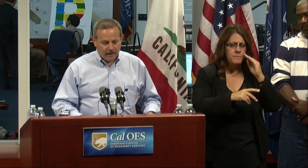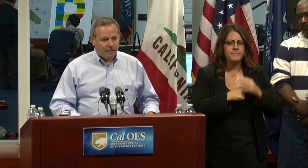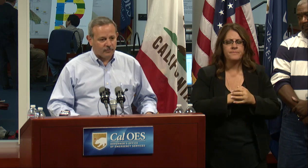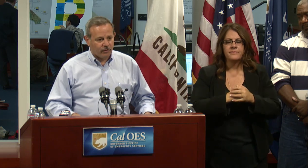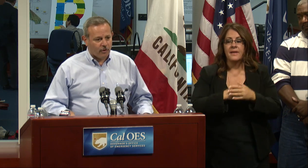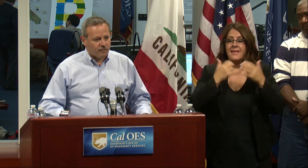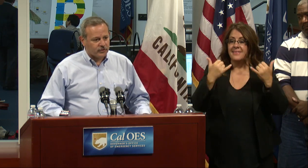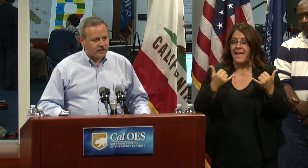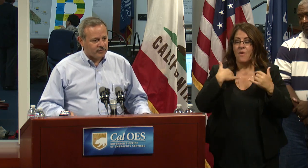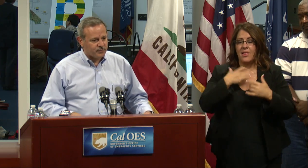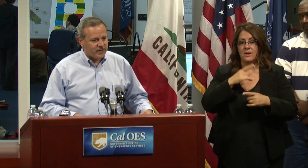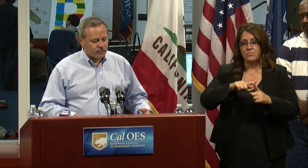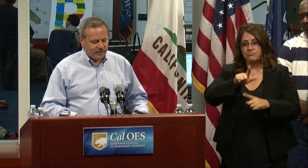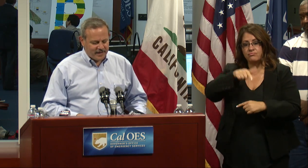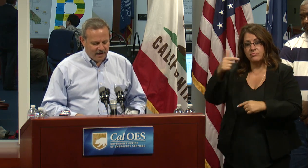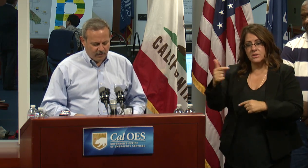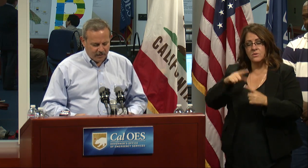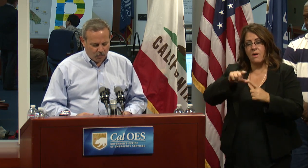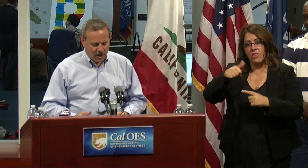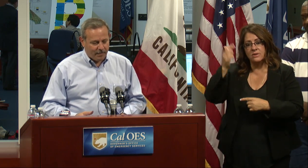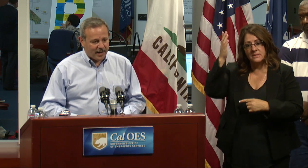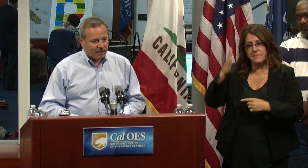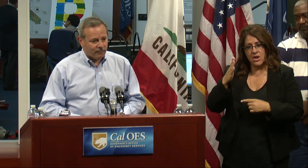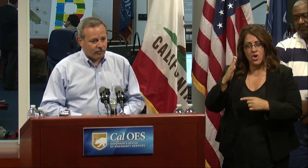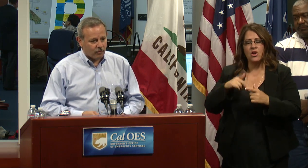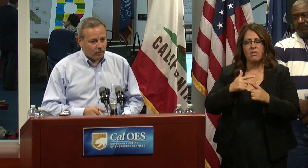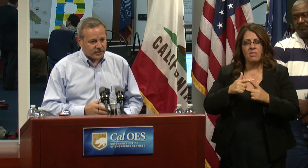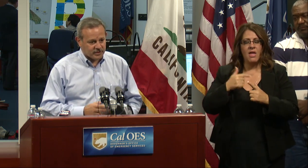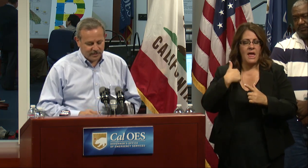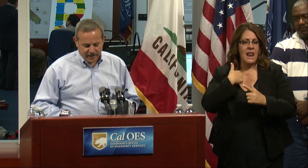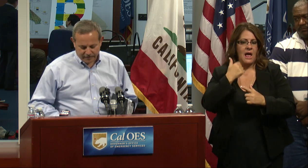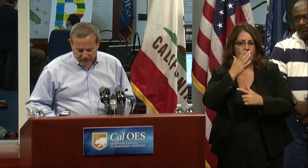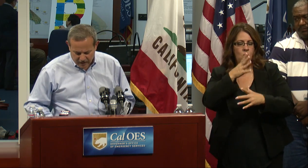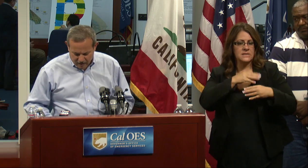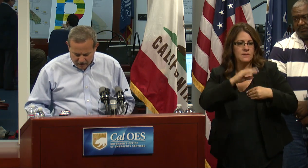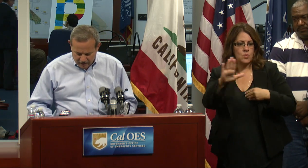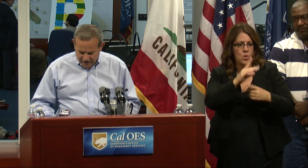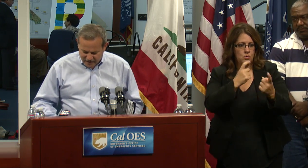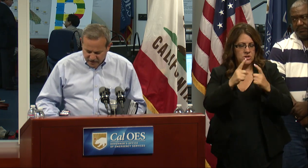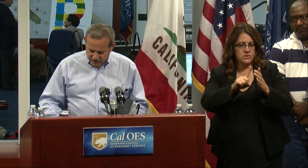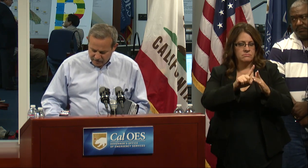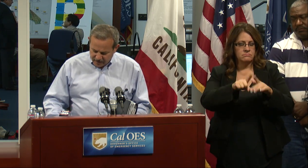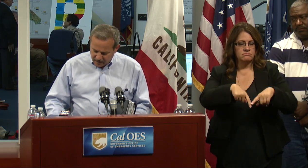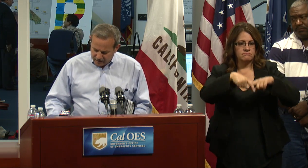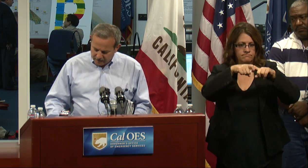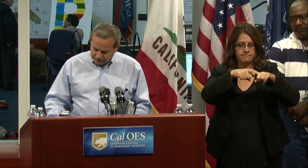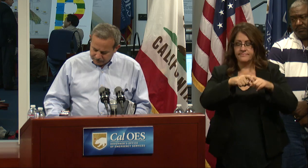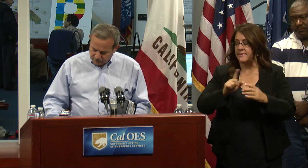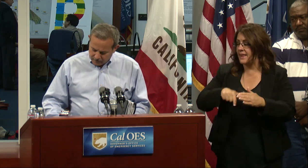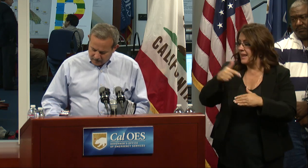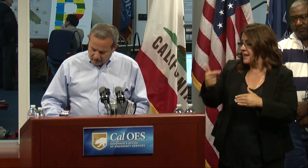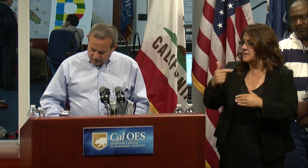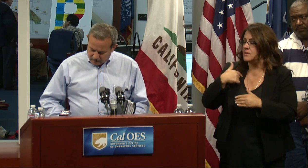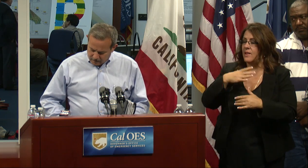with that, I'll turn it over to the other speakers right now and then we'll come back up for questions in a minute. Next is going to be